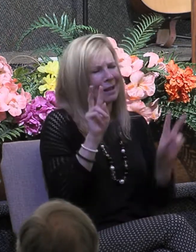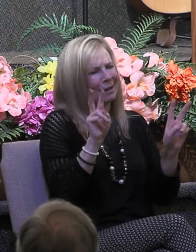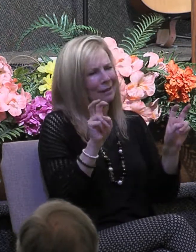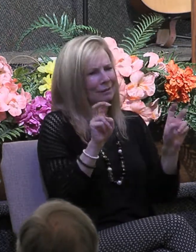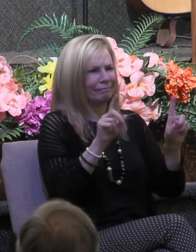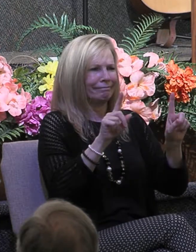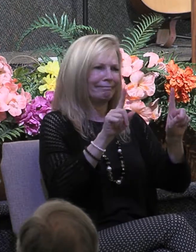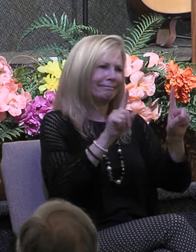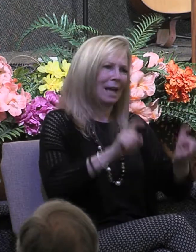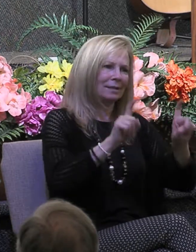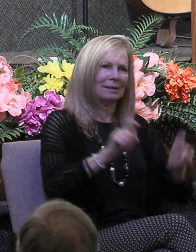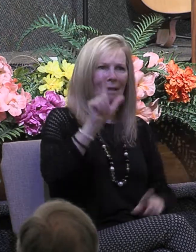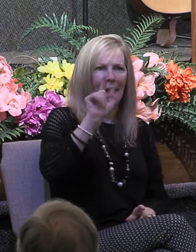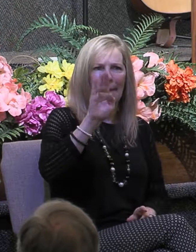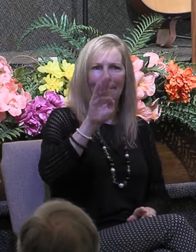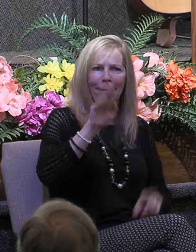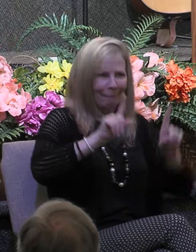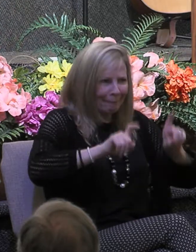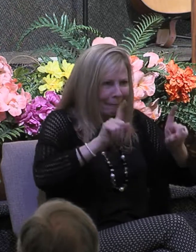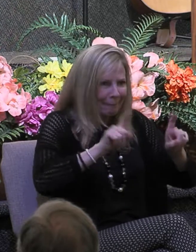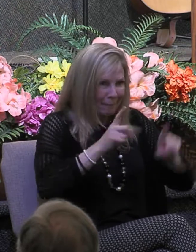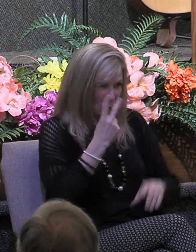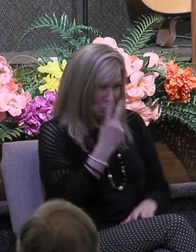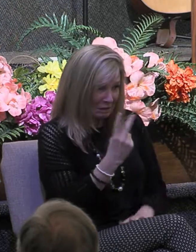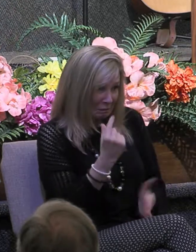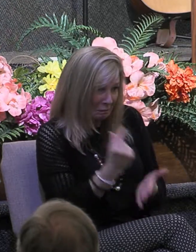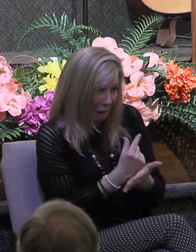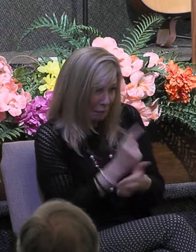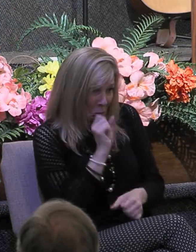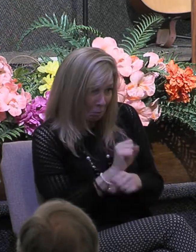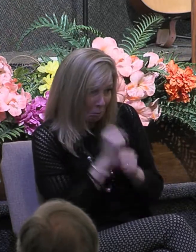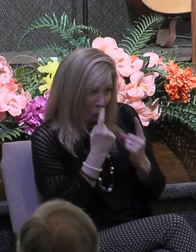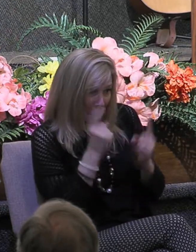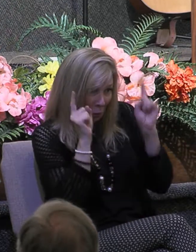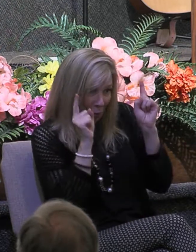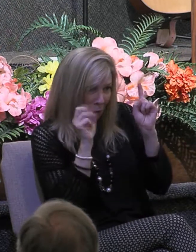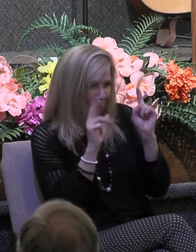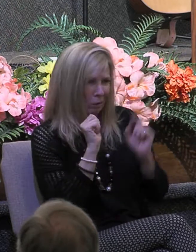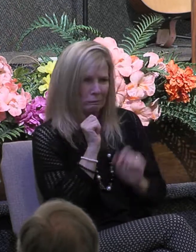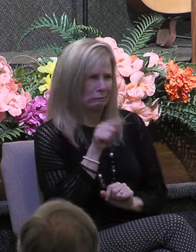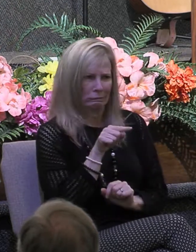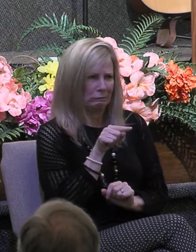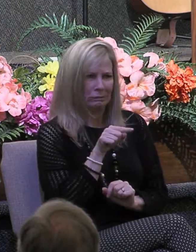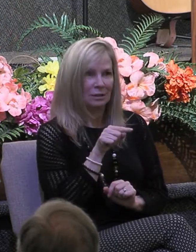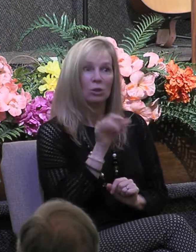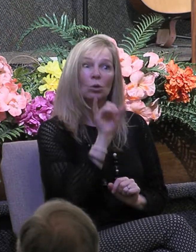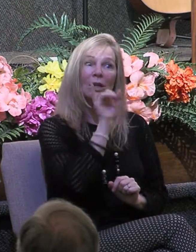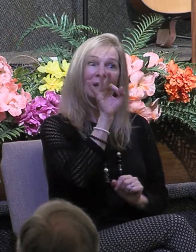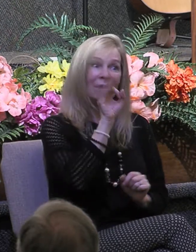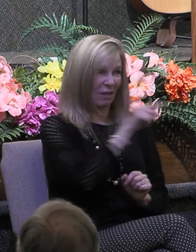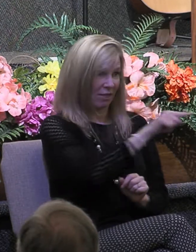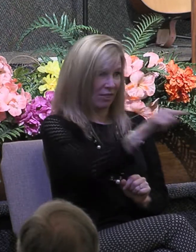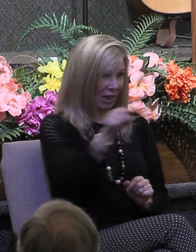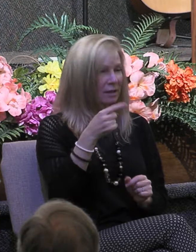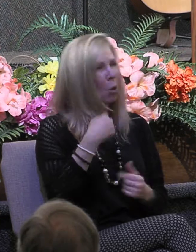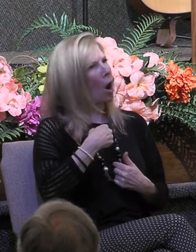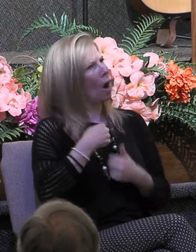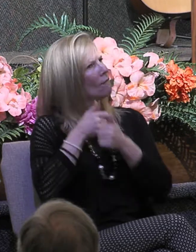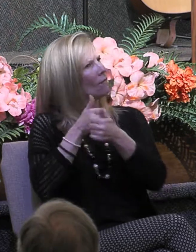testing ground to determine if the gospel really works. If those who claim to be Christ followers are really following him